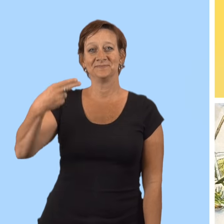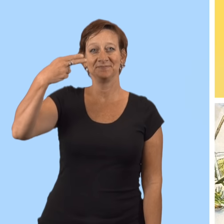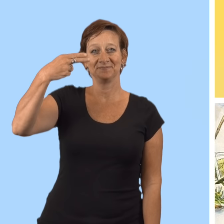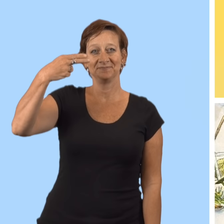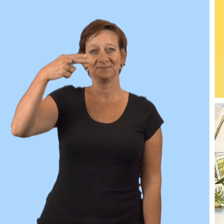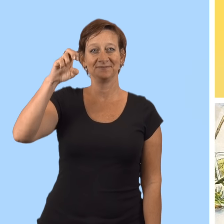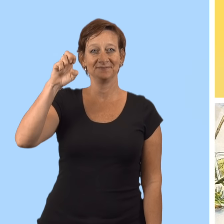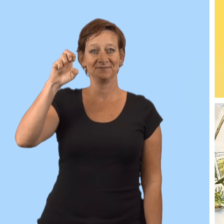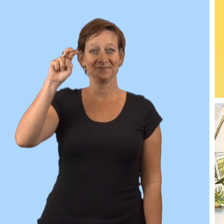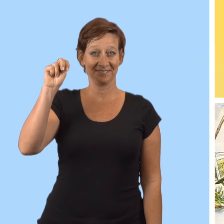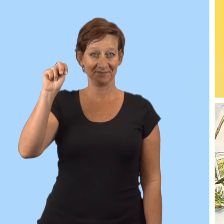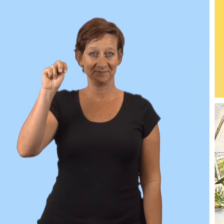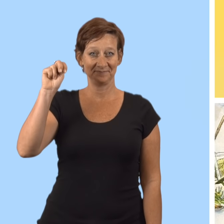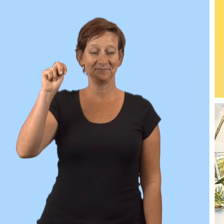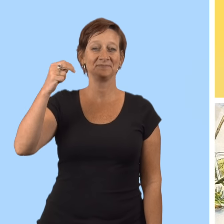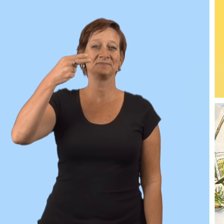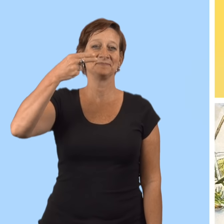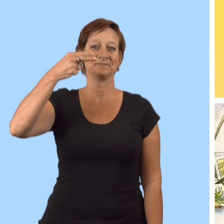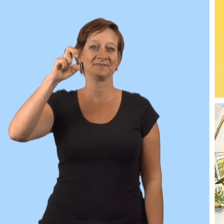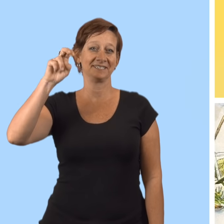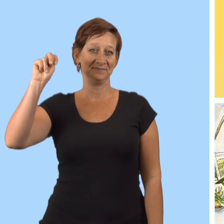hen, hen